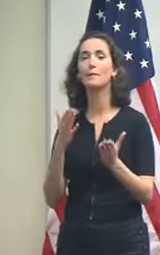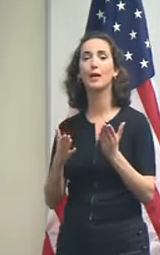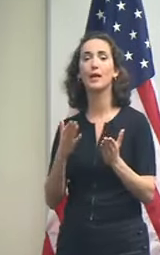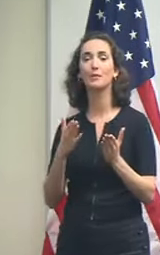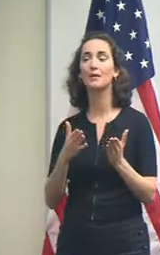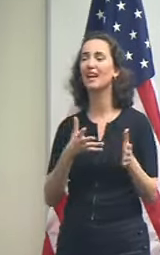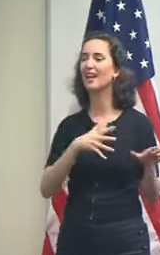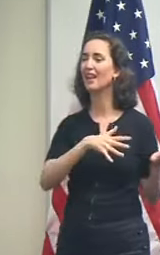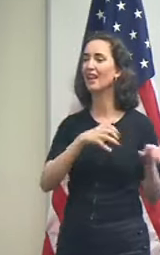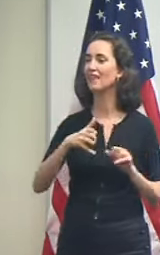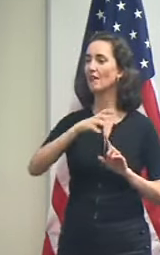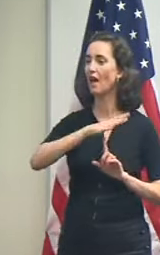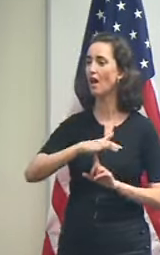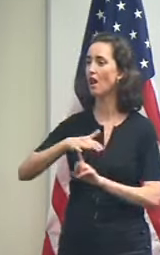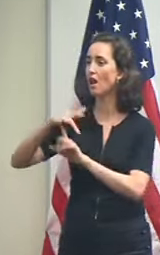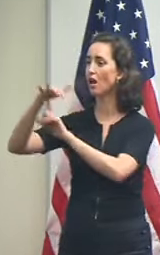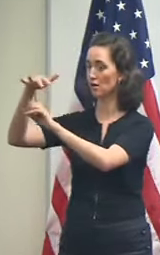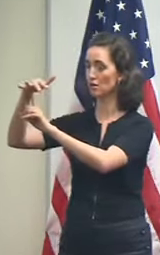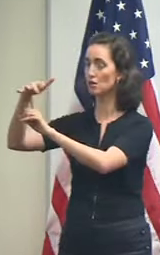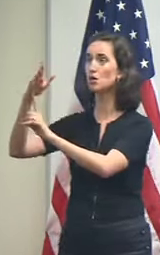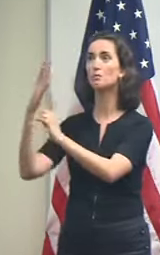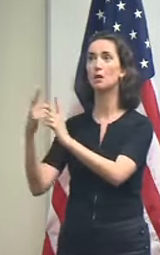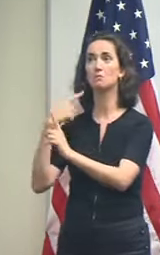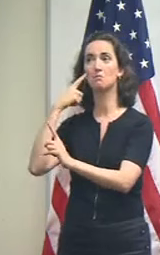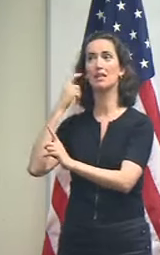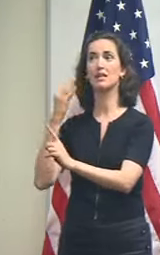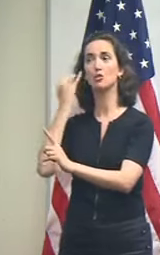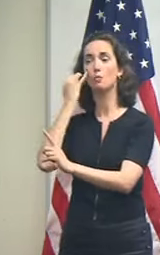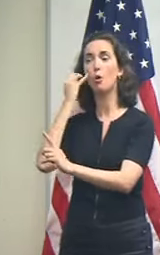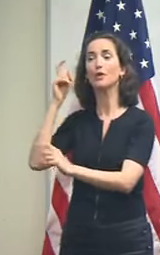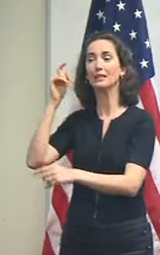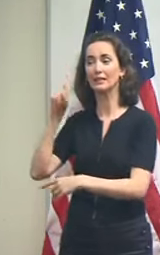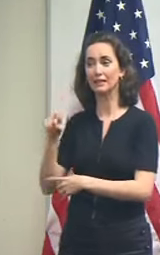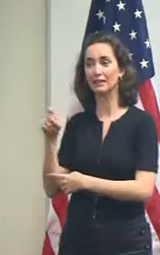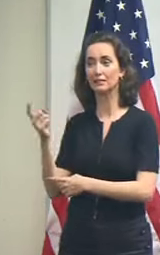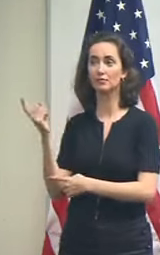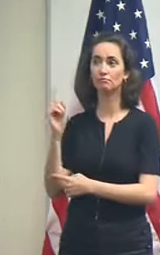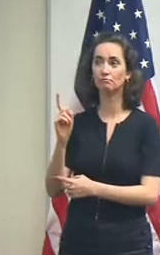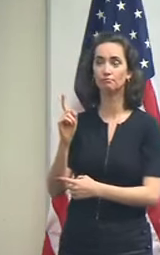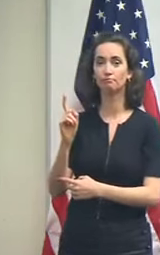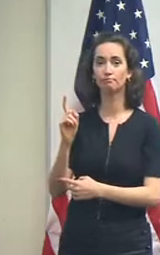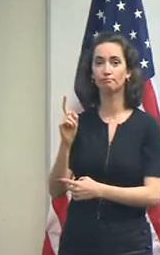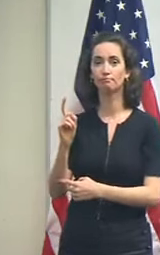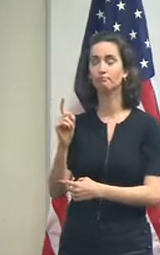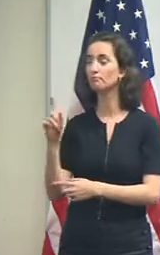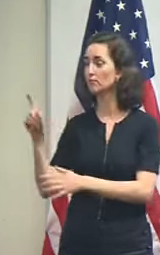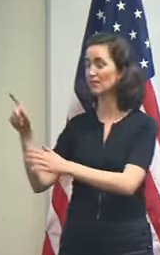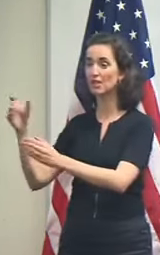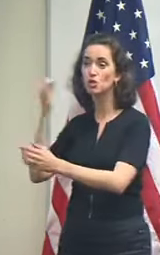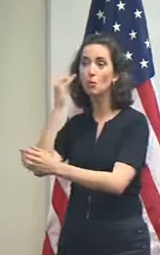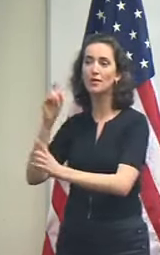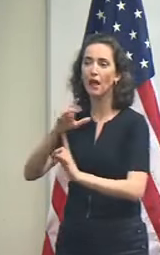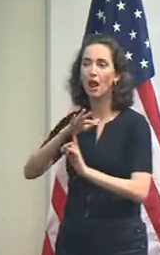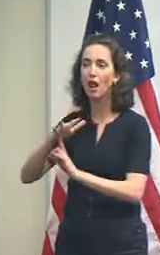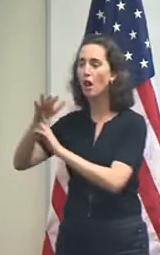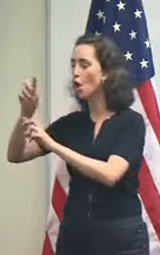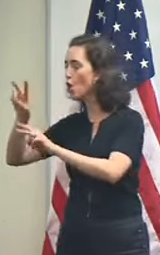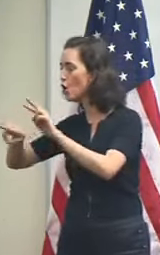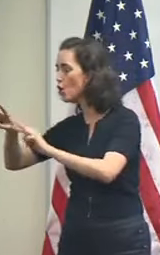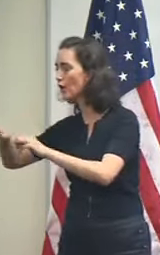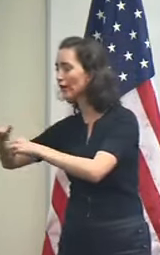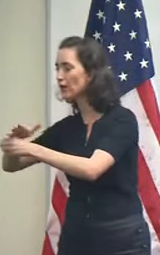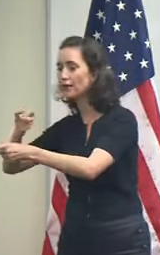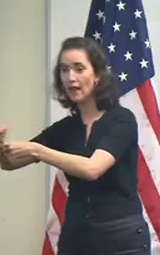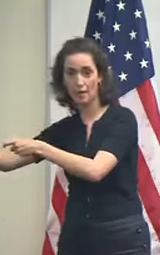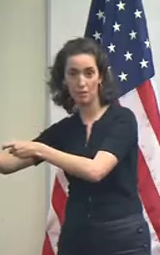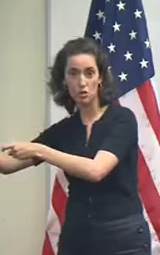helicopters should we see the need to go and get our eyes on damaged areas and so I would just ask you